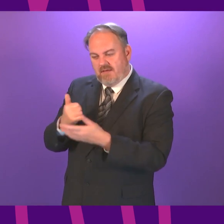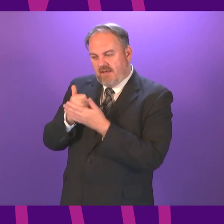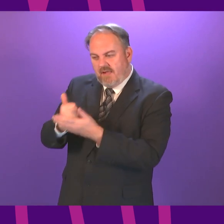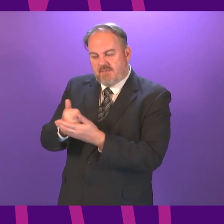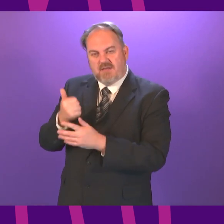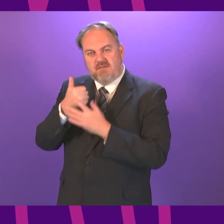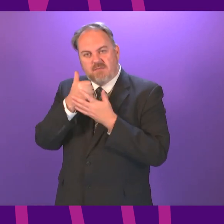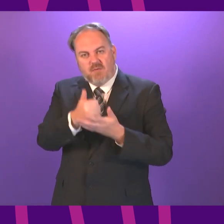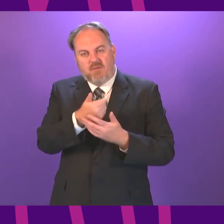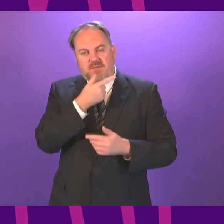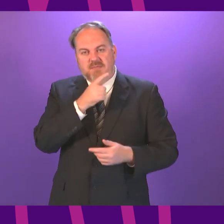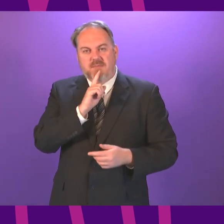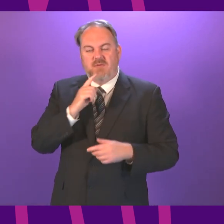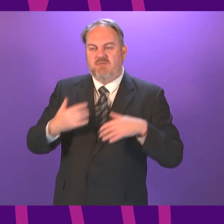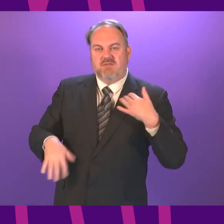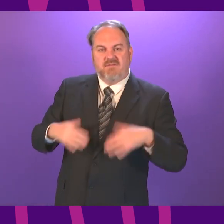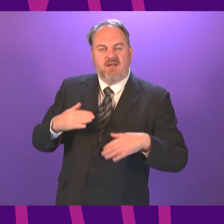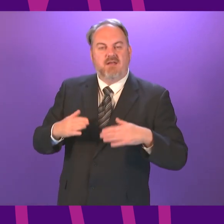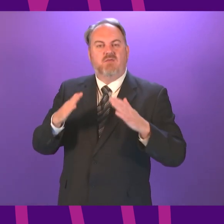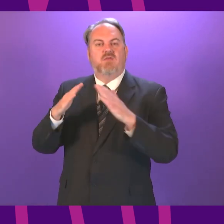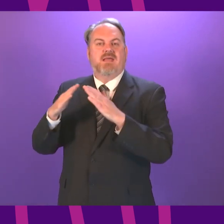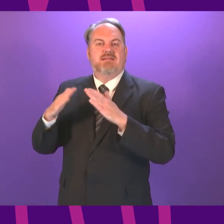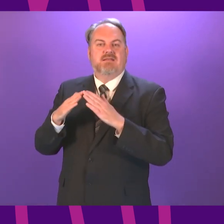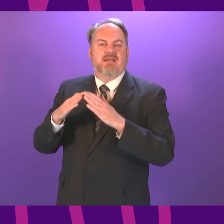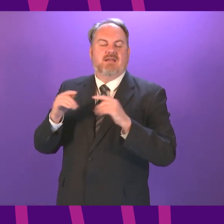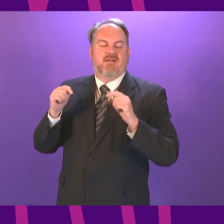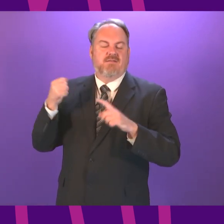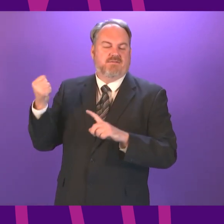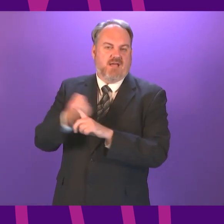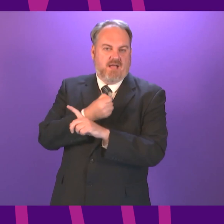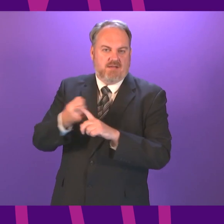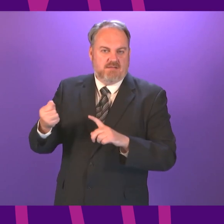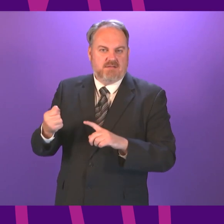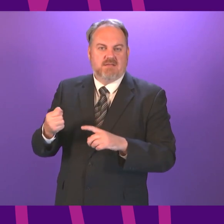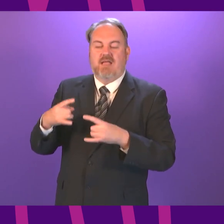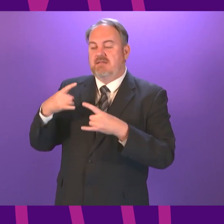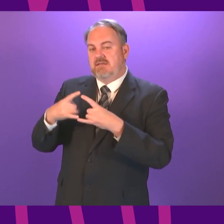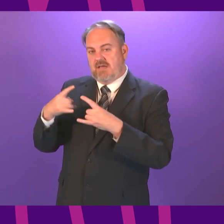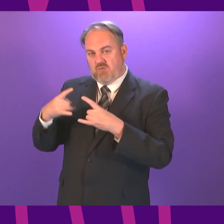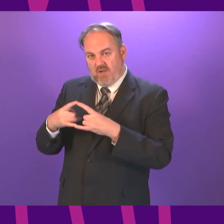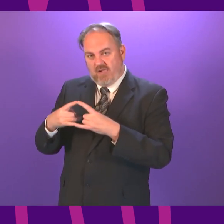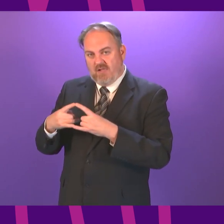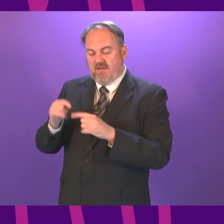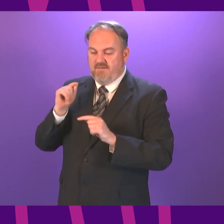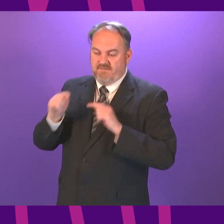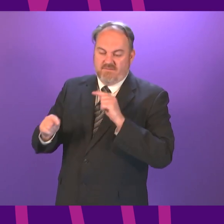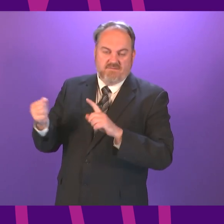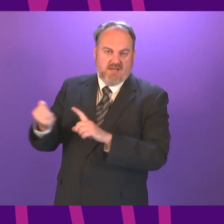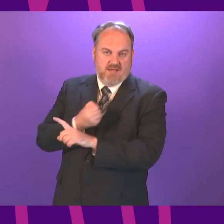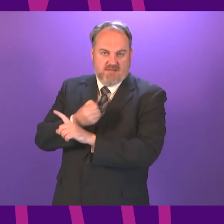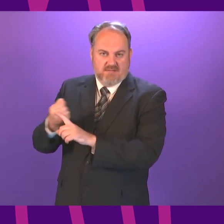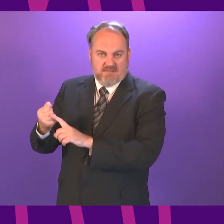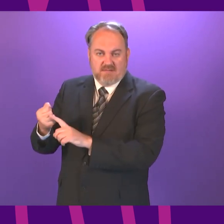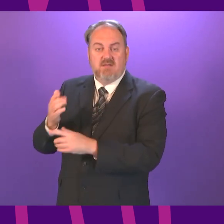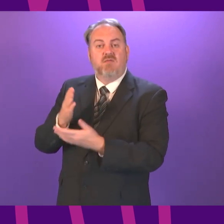those who are affected by domestic violence and sexual violence and I have set out today that within our first 100 days we will make the